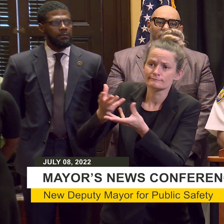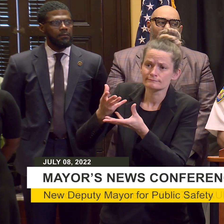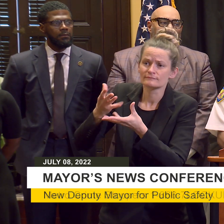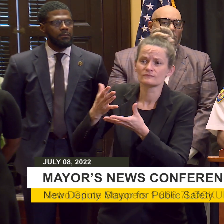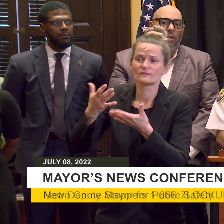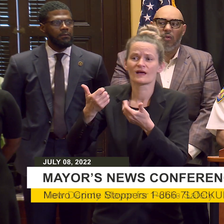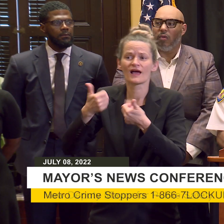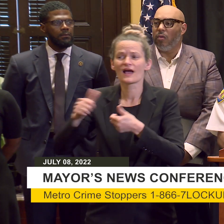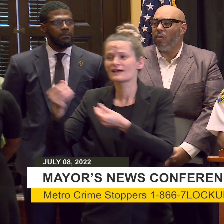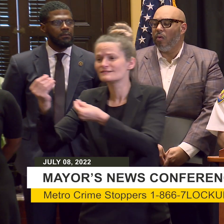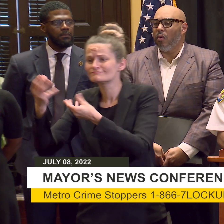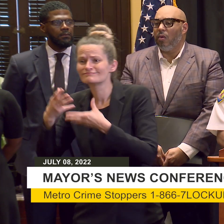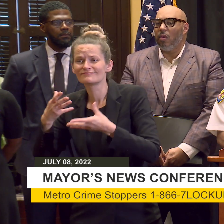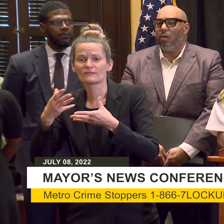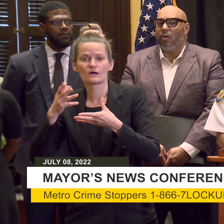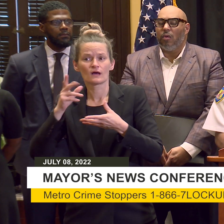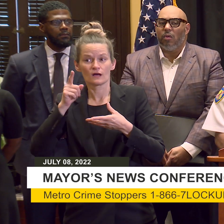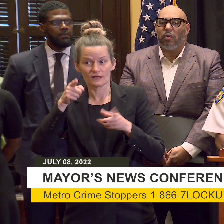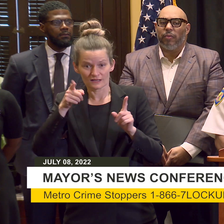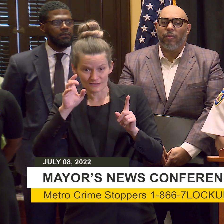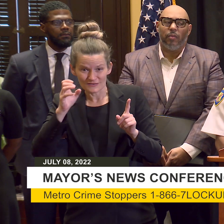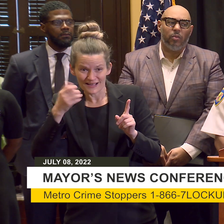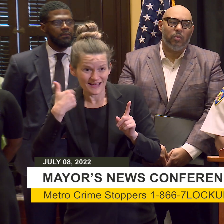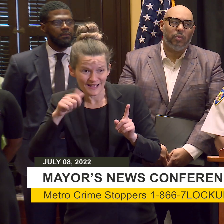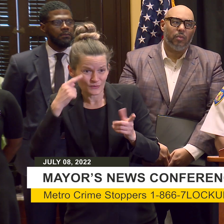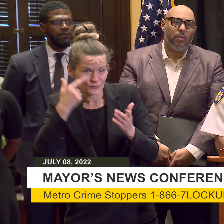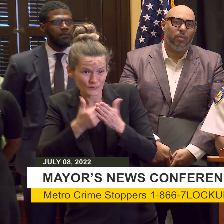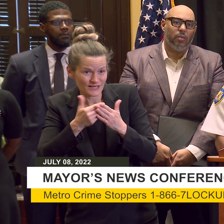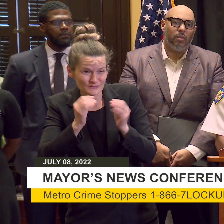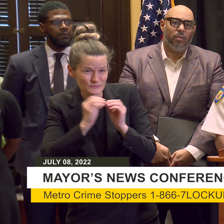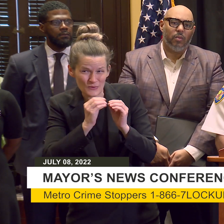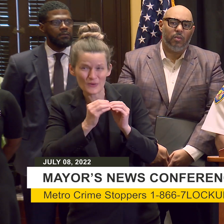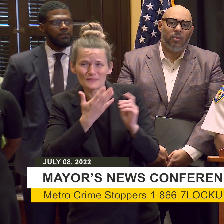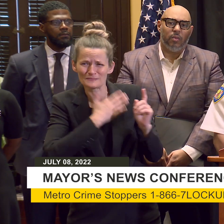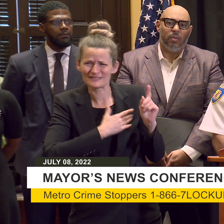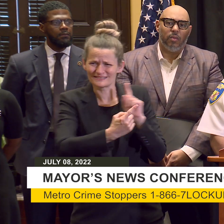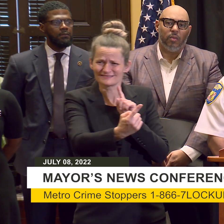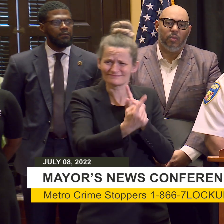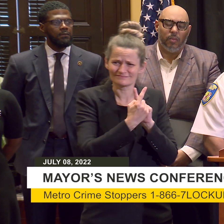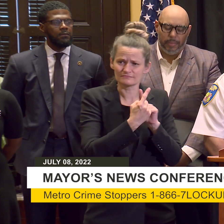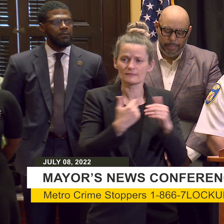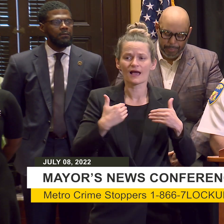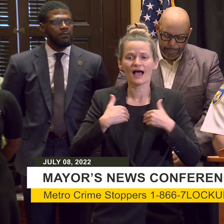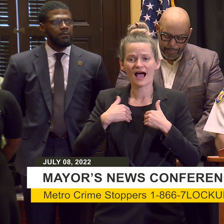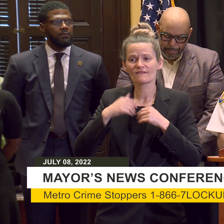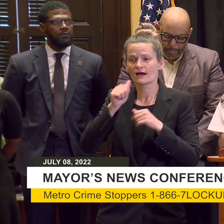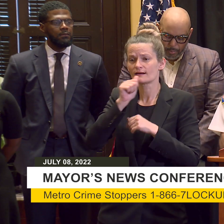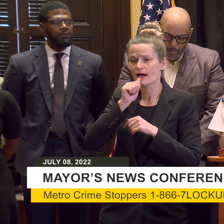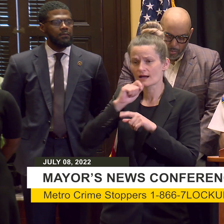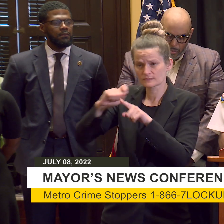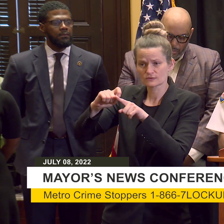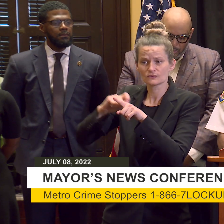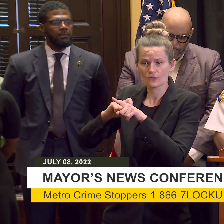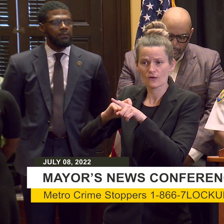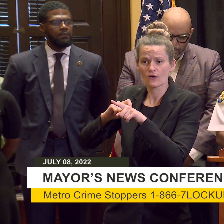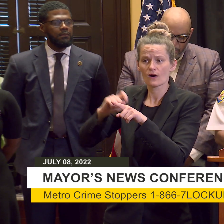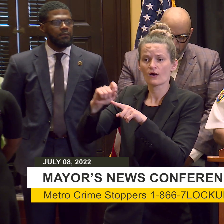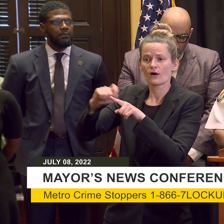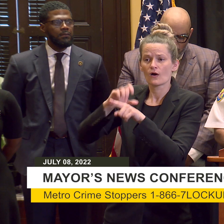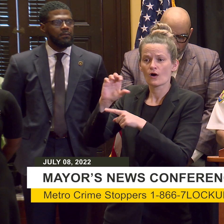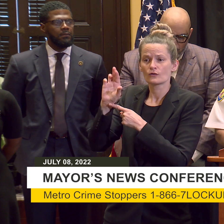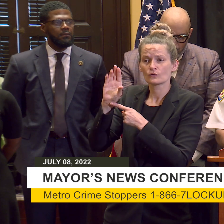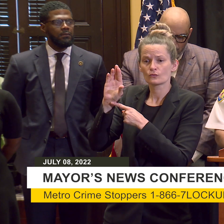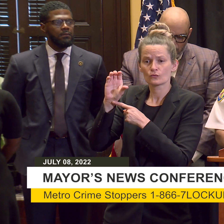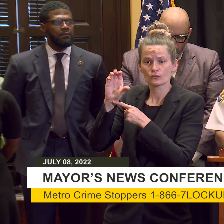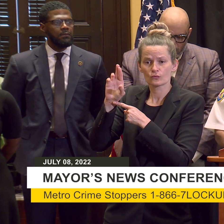come forward with that right away. Or you can do it anonymously by calling Crime Stoppers at 1-866-7-LOCKUP. Once again,